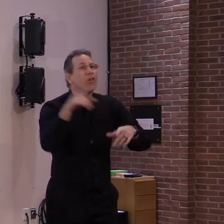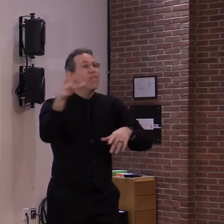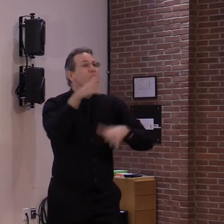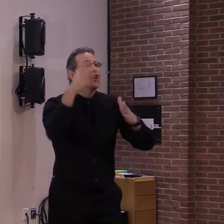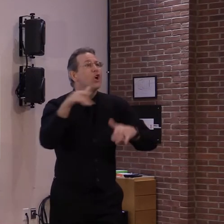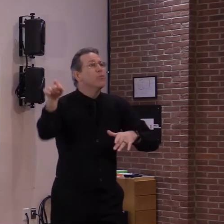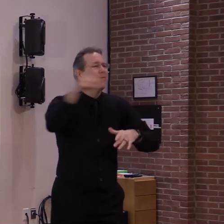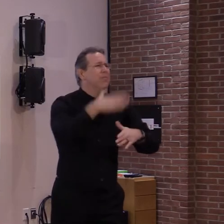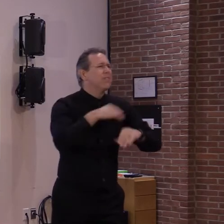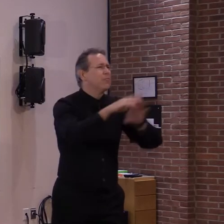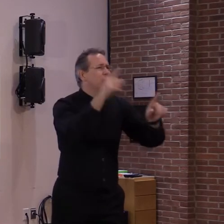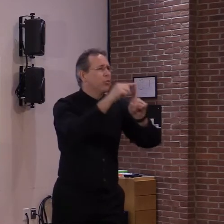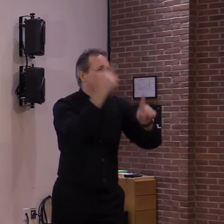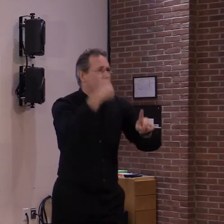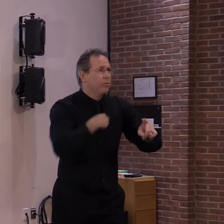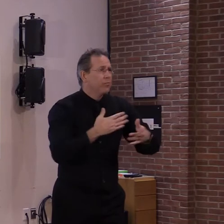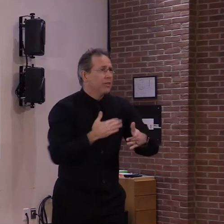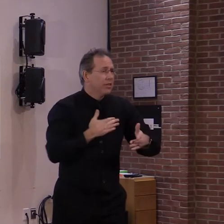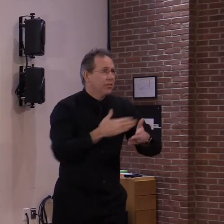Okay.